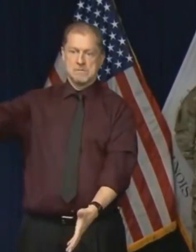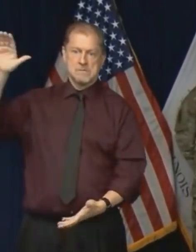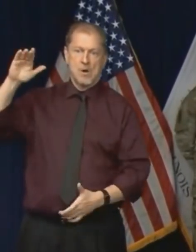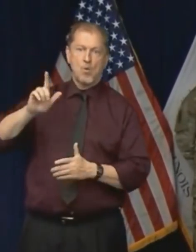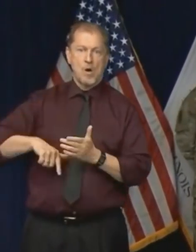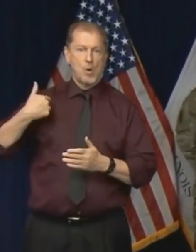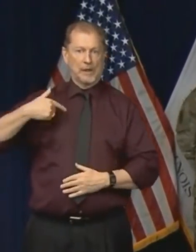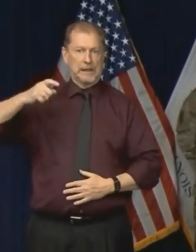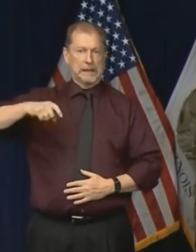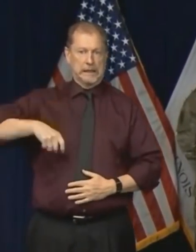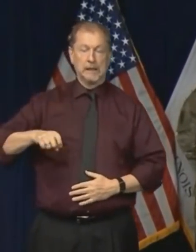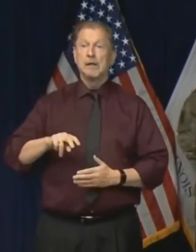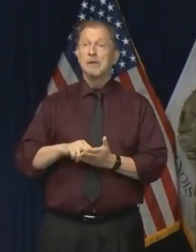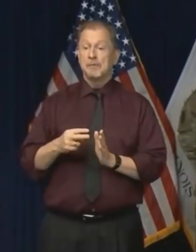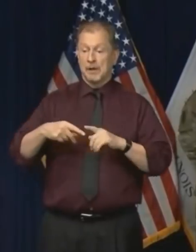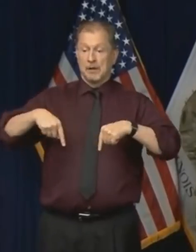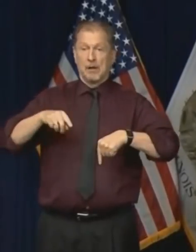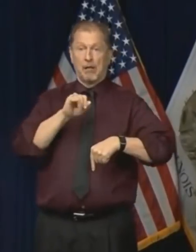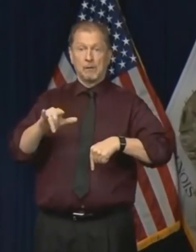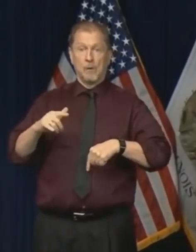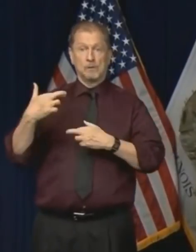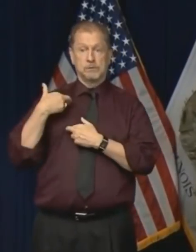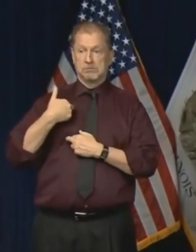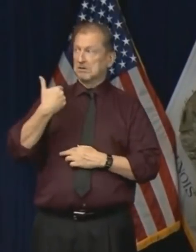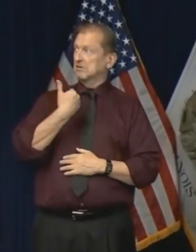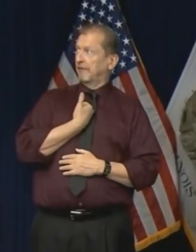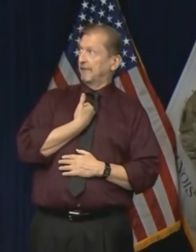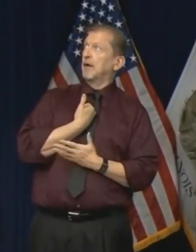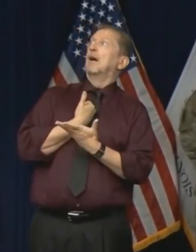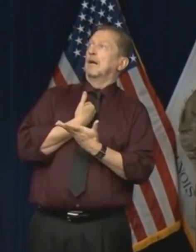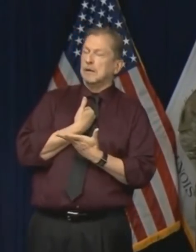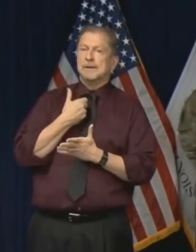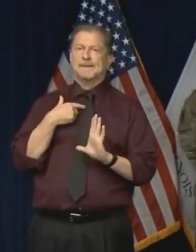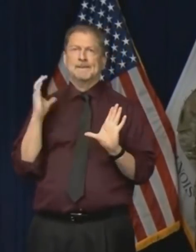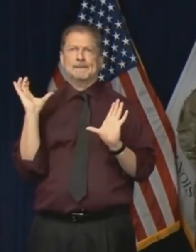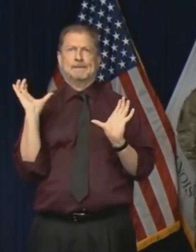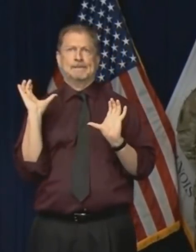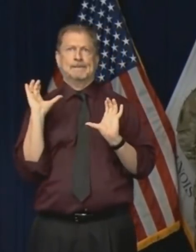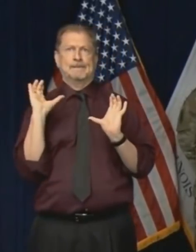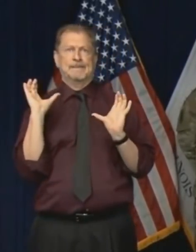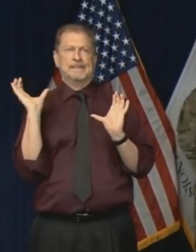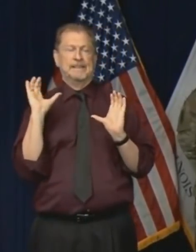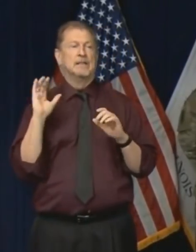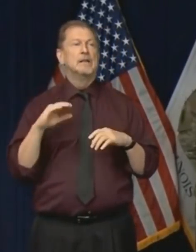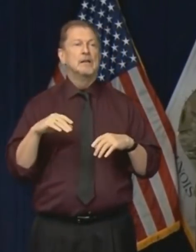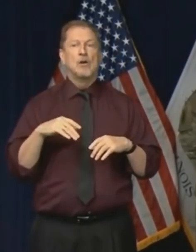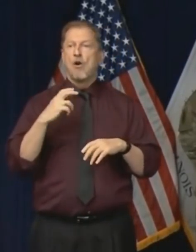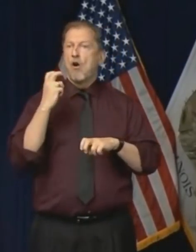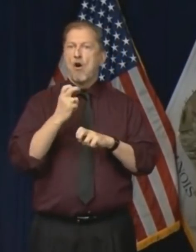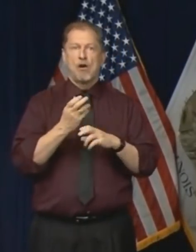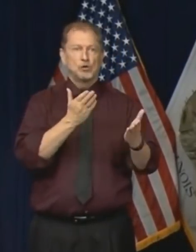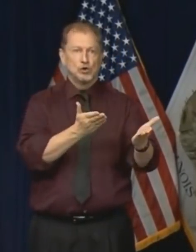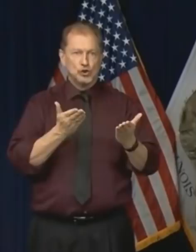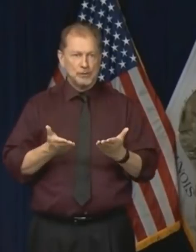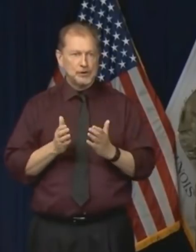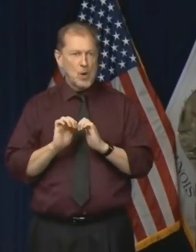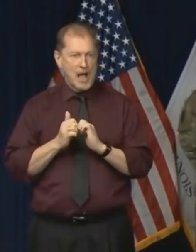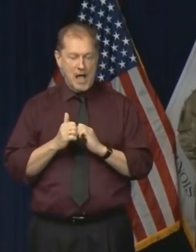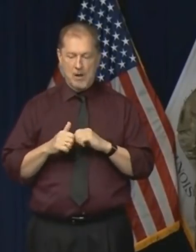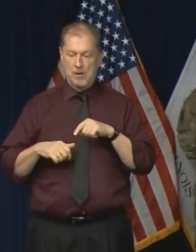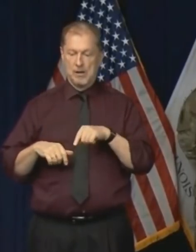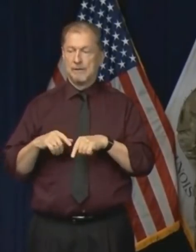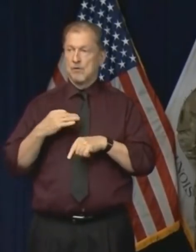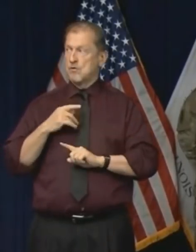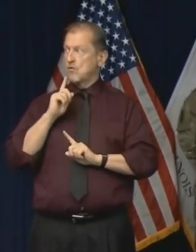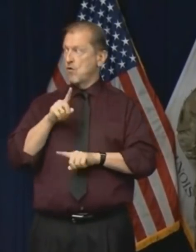And so we've had to search the entire globe to find what we need. Shipping is very difficult. And so we're doing what we need to do